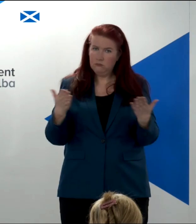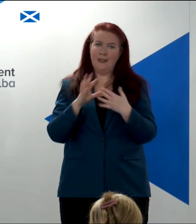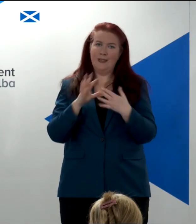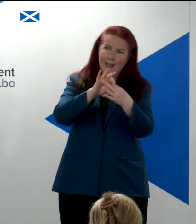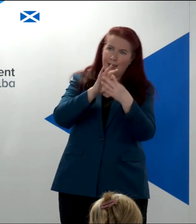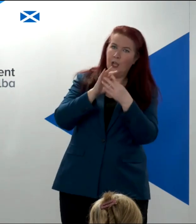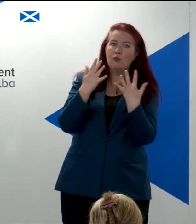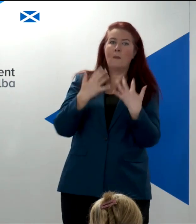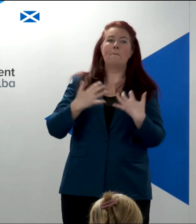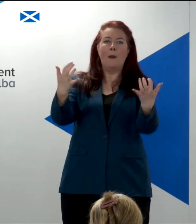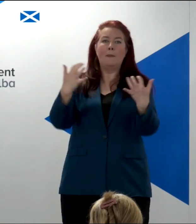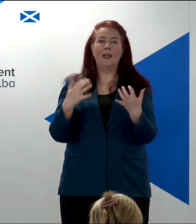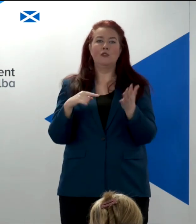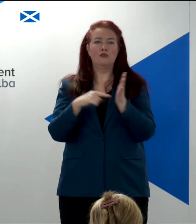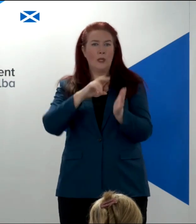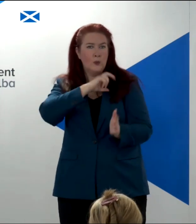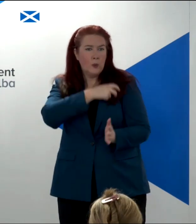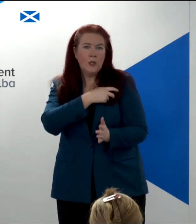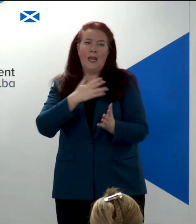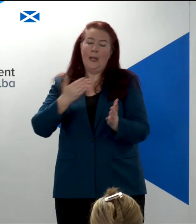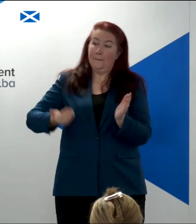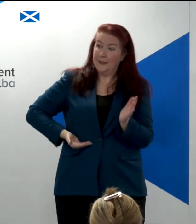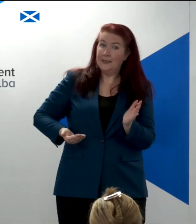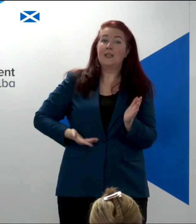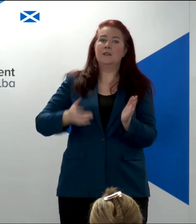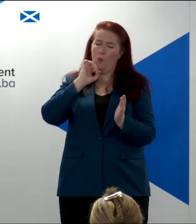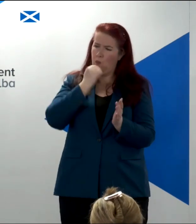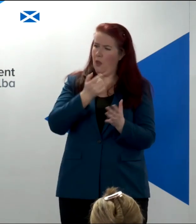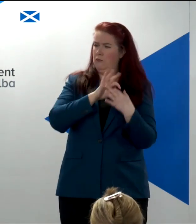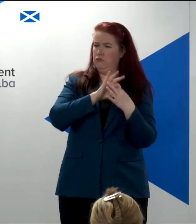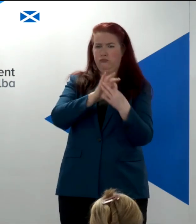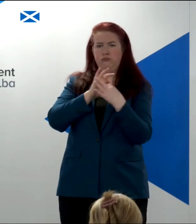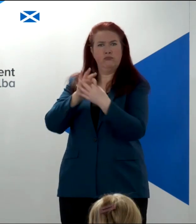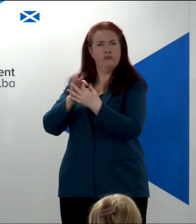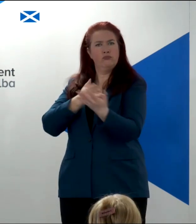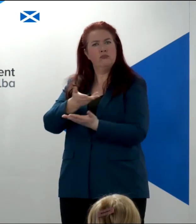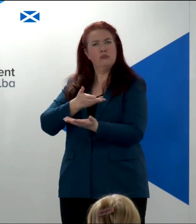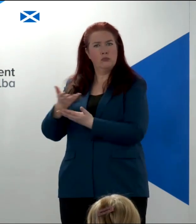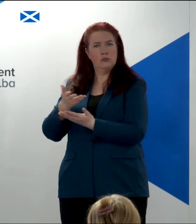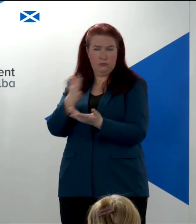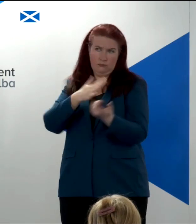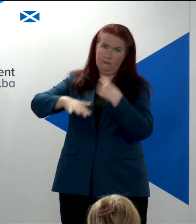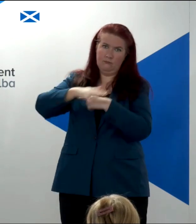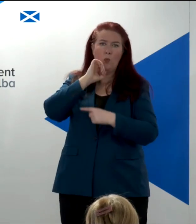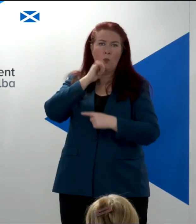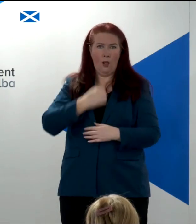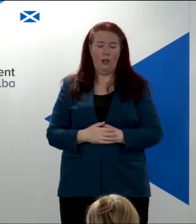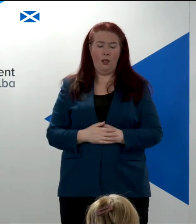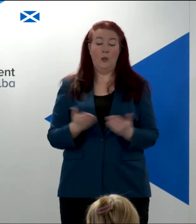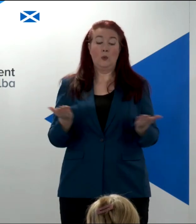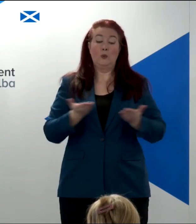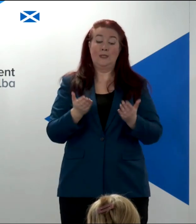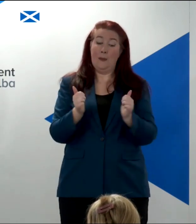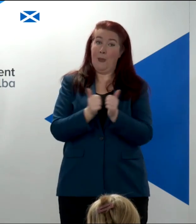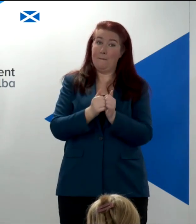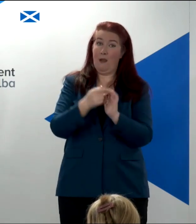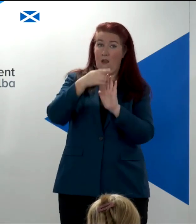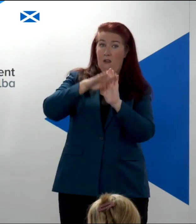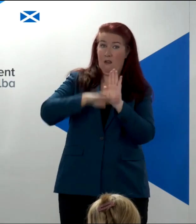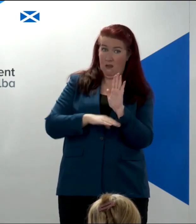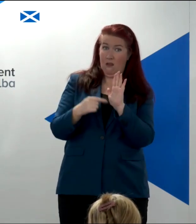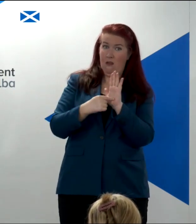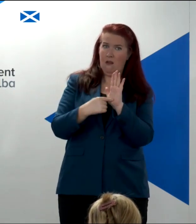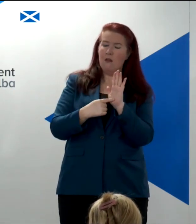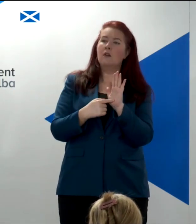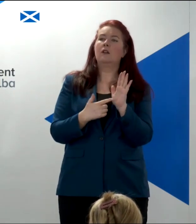with trade unions, with businesses, and many others who make up Scottish civic society. Today's paper is about how we can